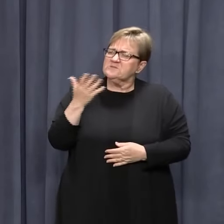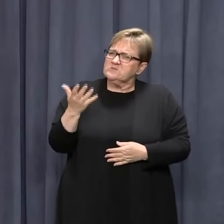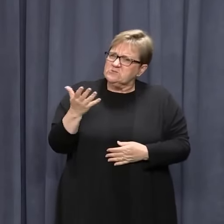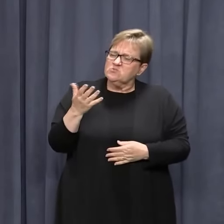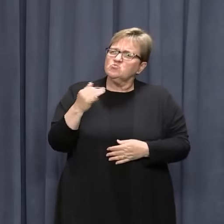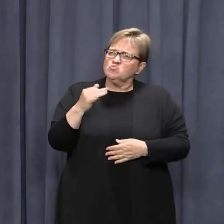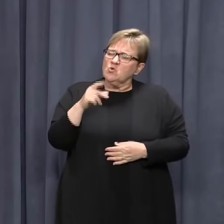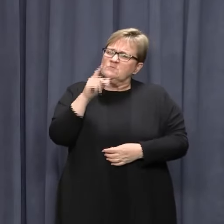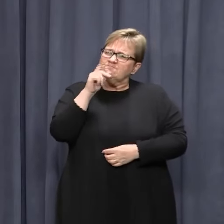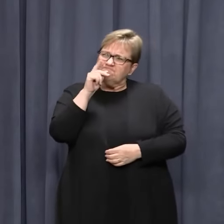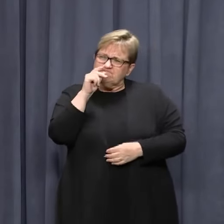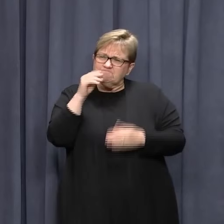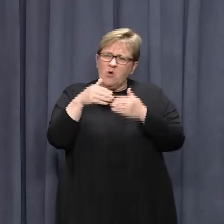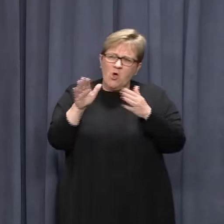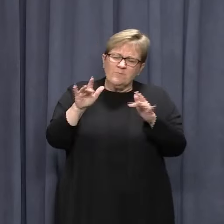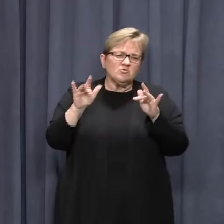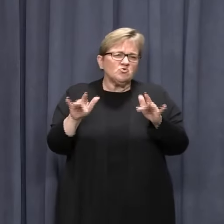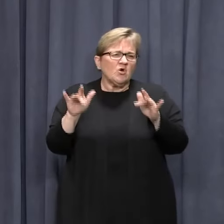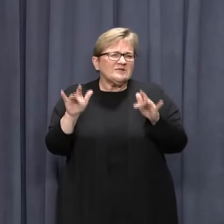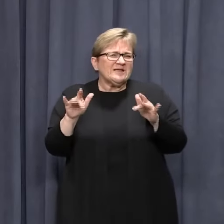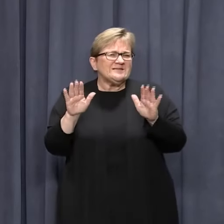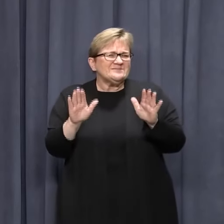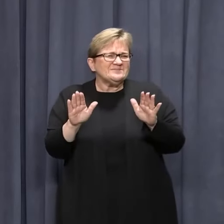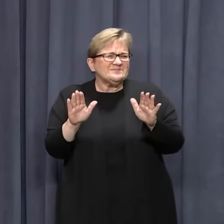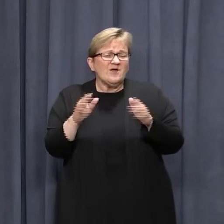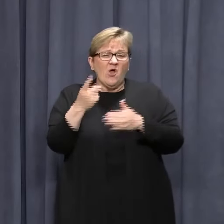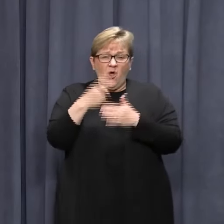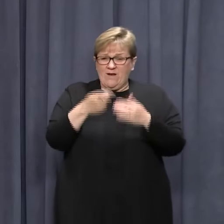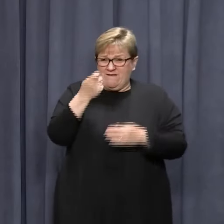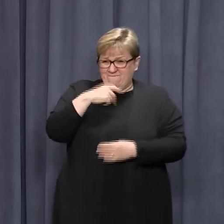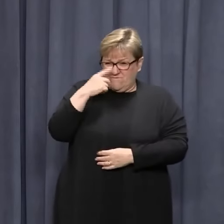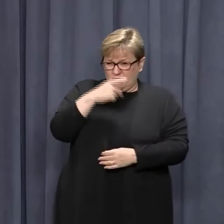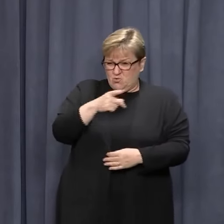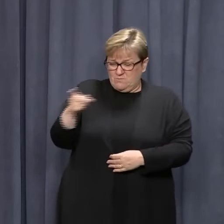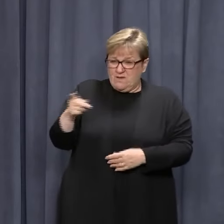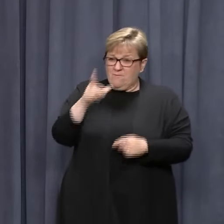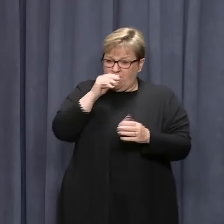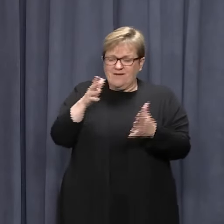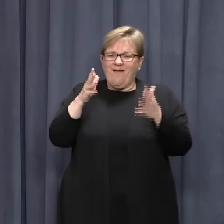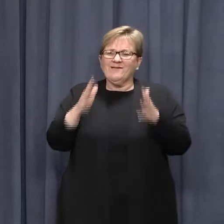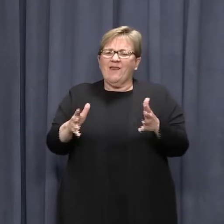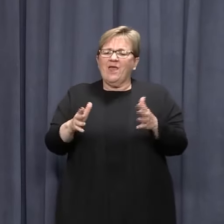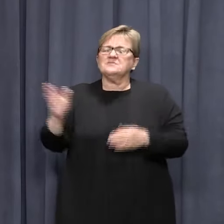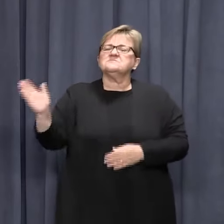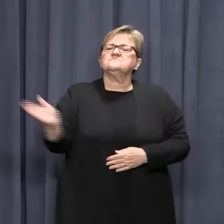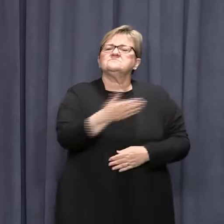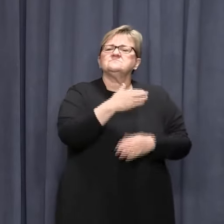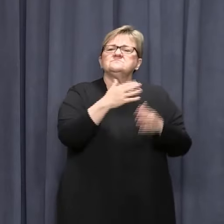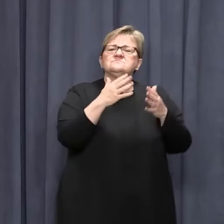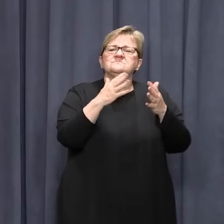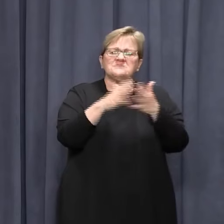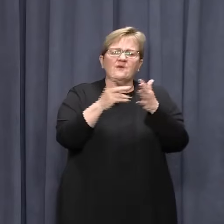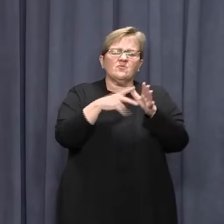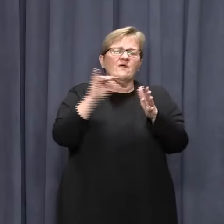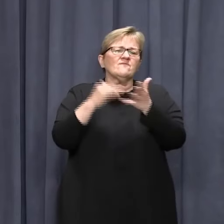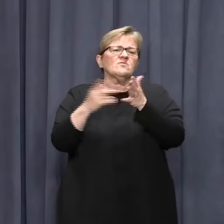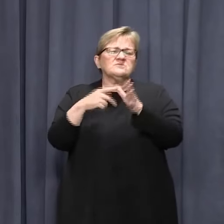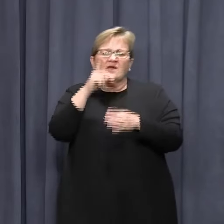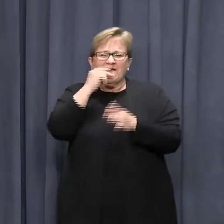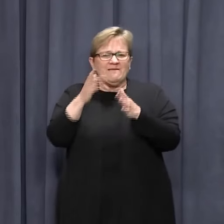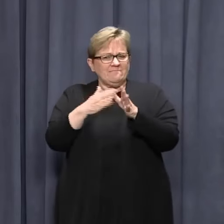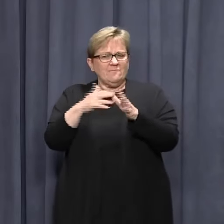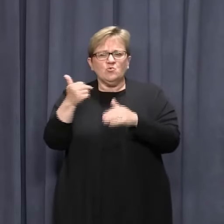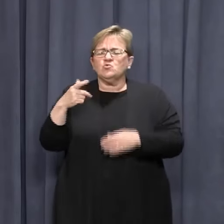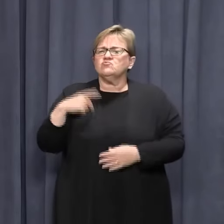to the hard border. Only those very few people exempted are permitted to enter WA from South Australia.